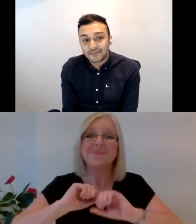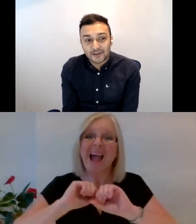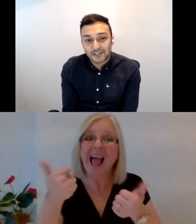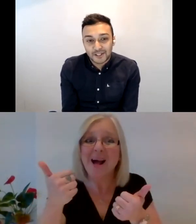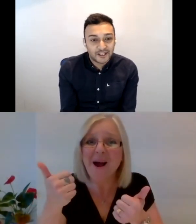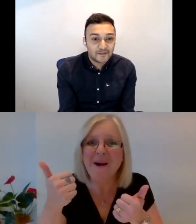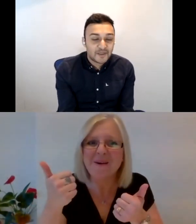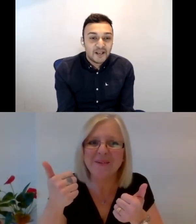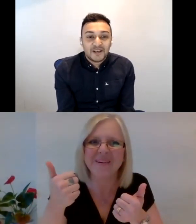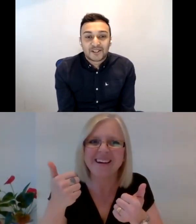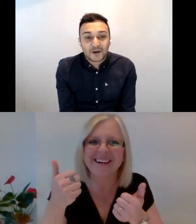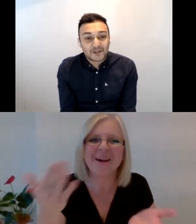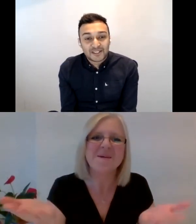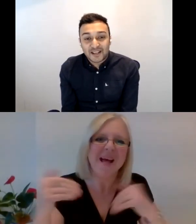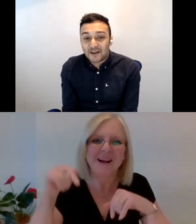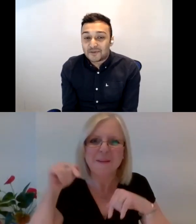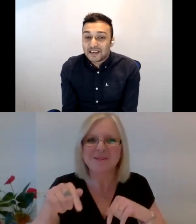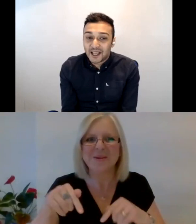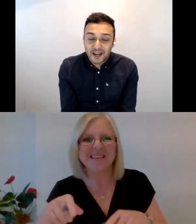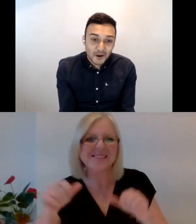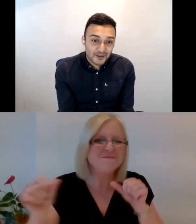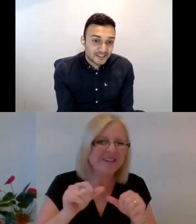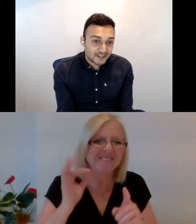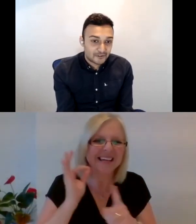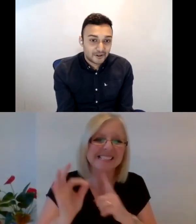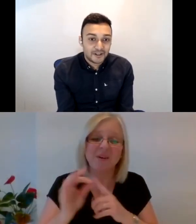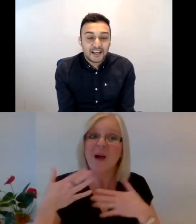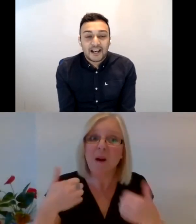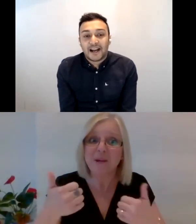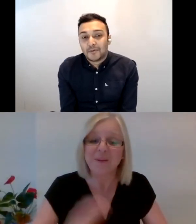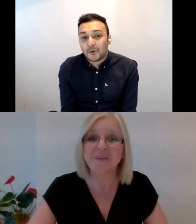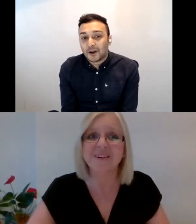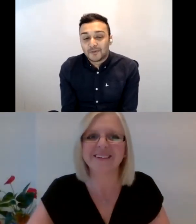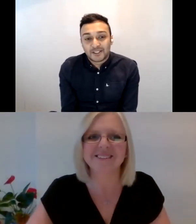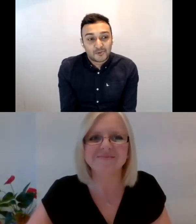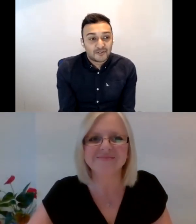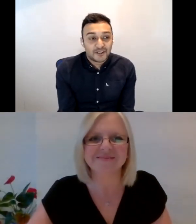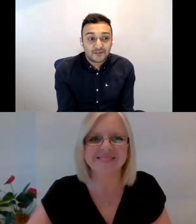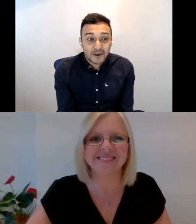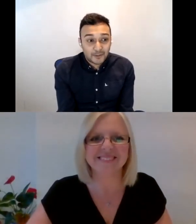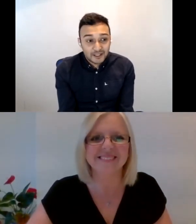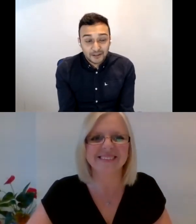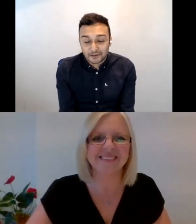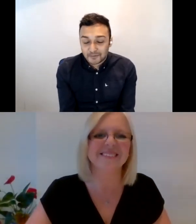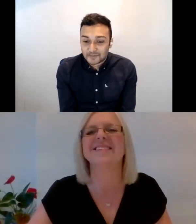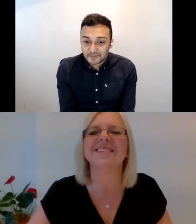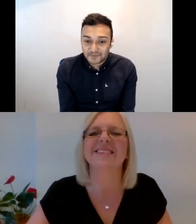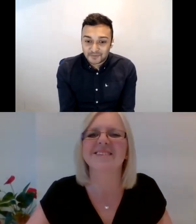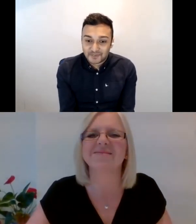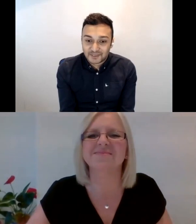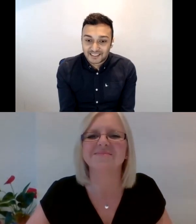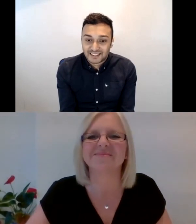Dancing from last year. So I just want to say a big hello to Saffron. Welcome to this brief interview. How are you?